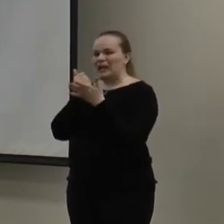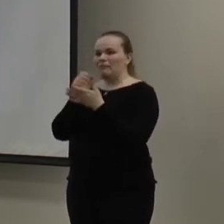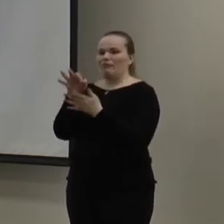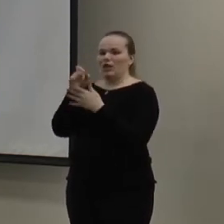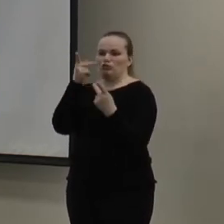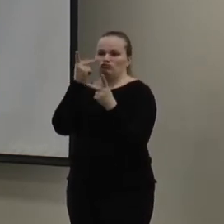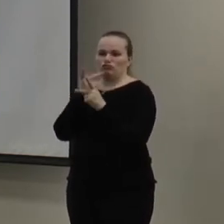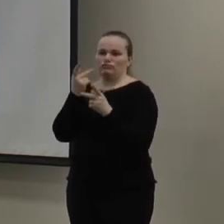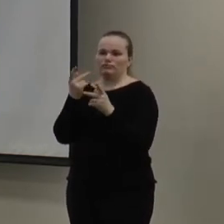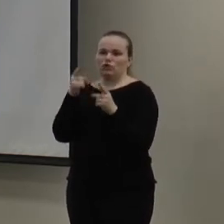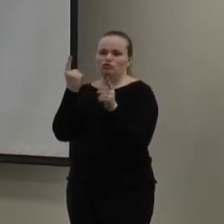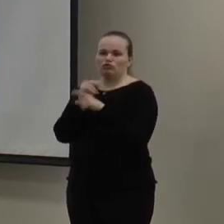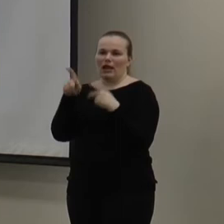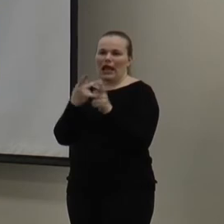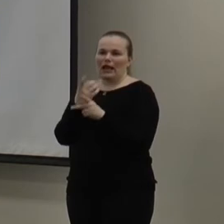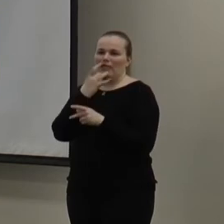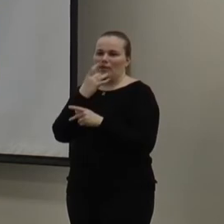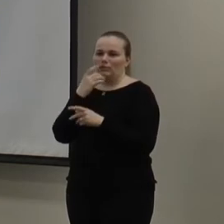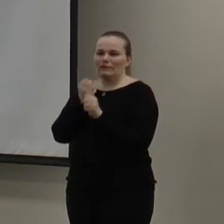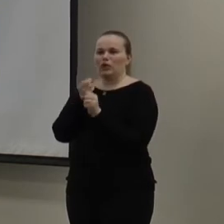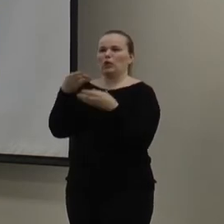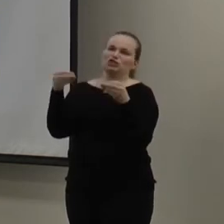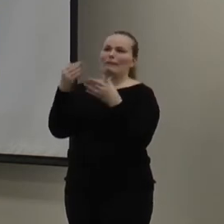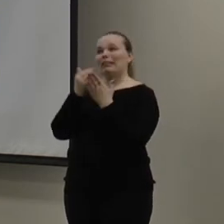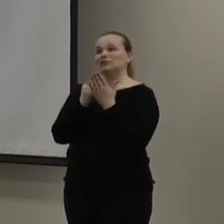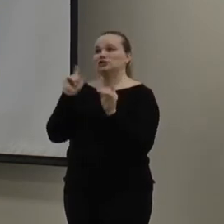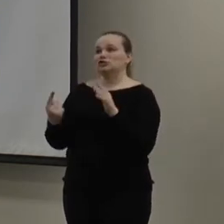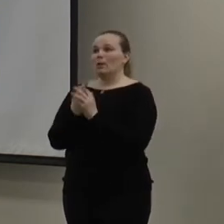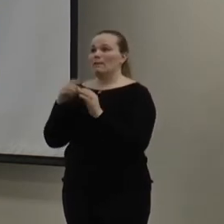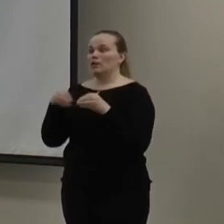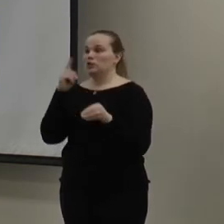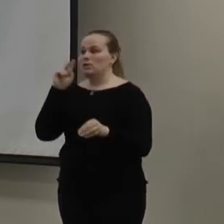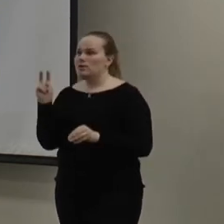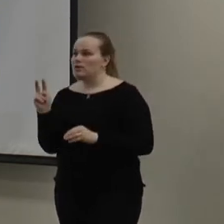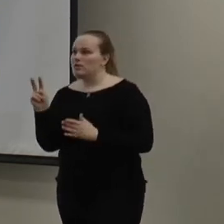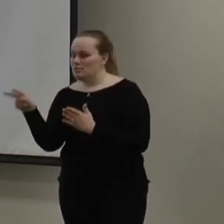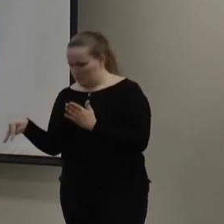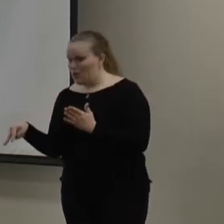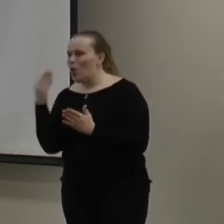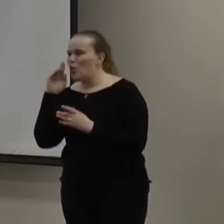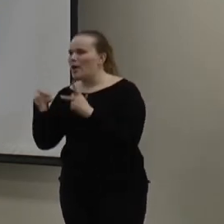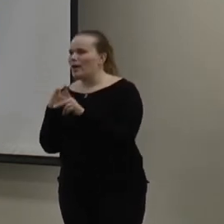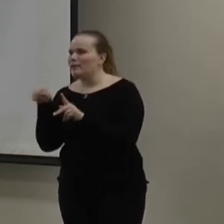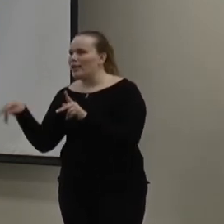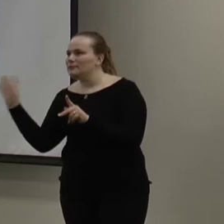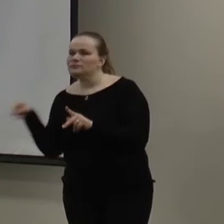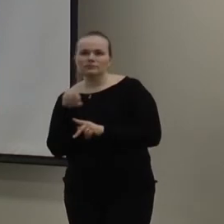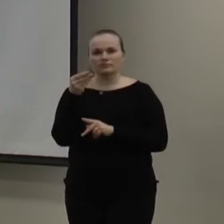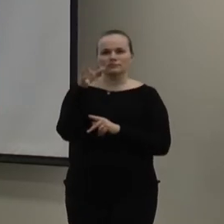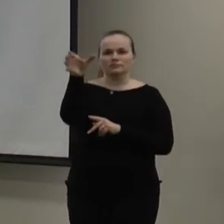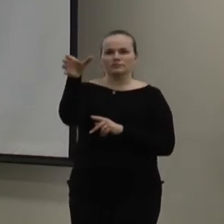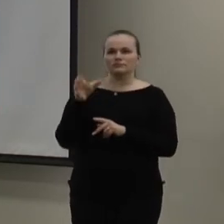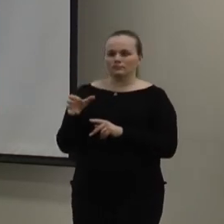basically make you a shopping list. So, that way when you go to the store and you're trying to get the light bulb. Okay. So, this is the kind that I want.